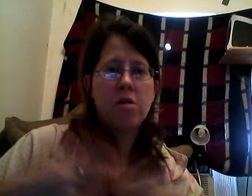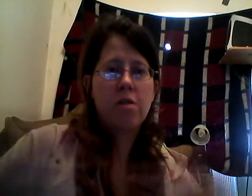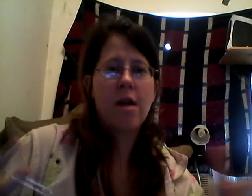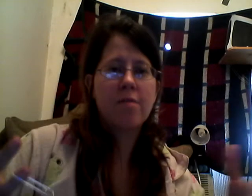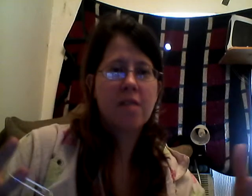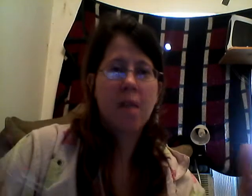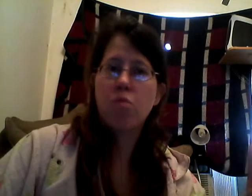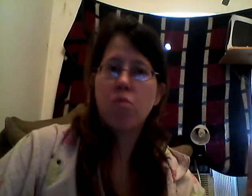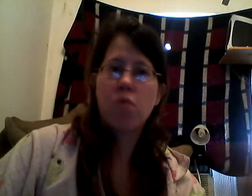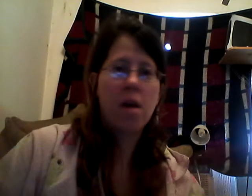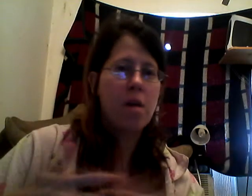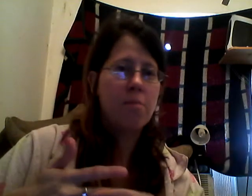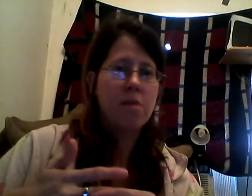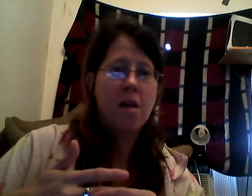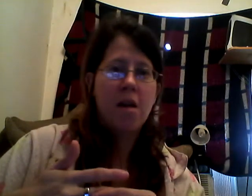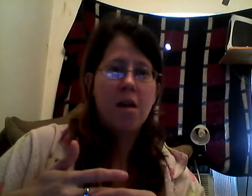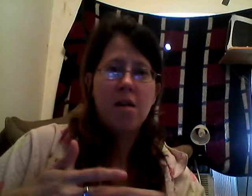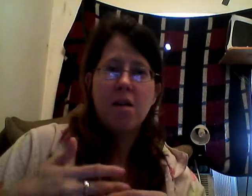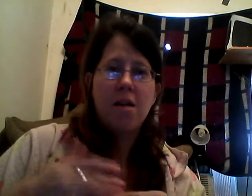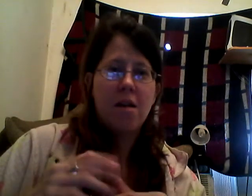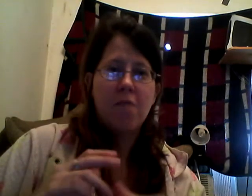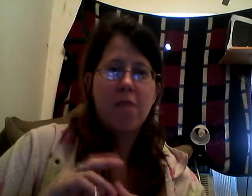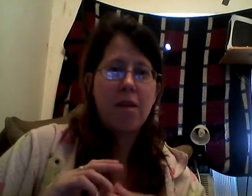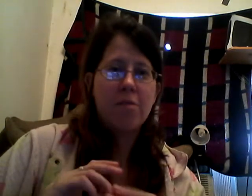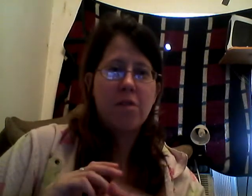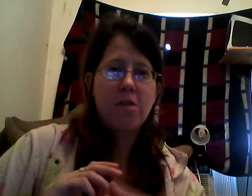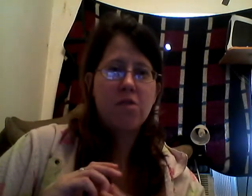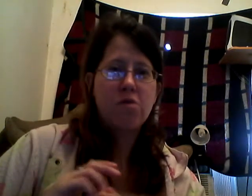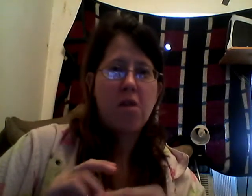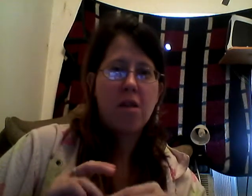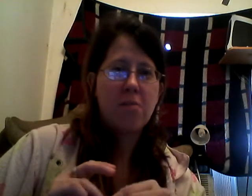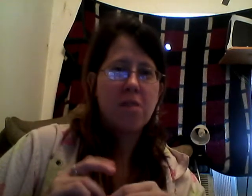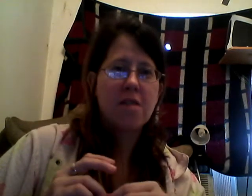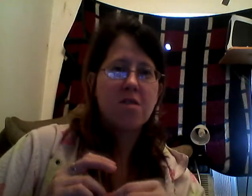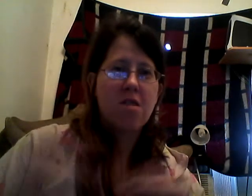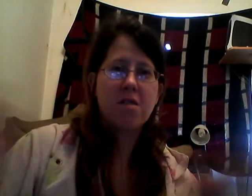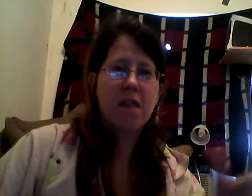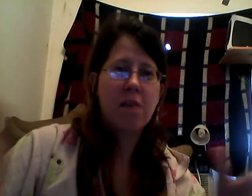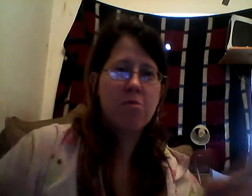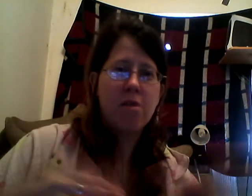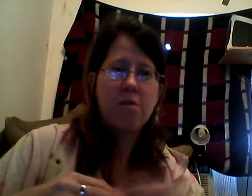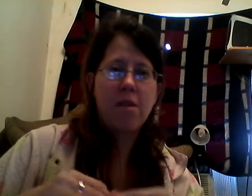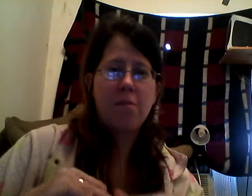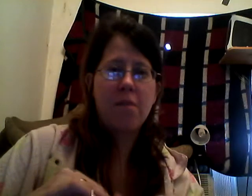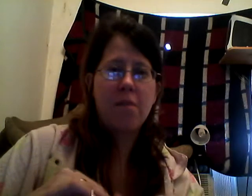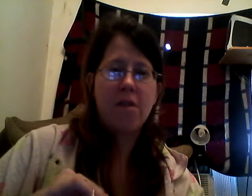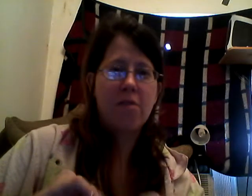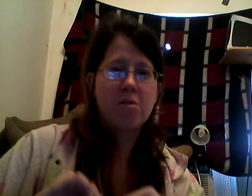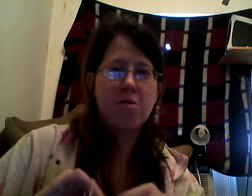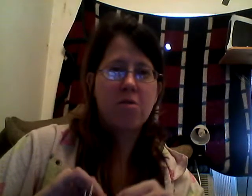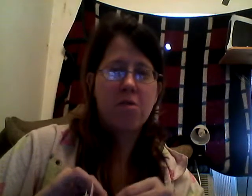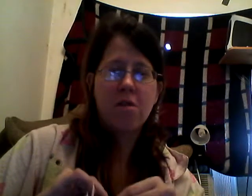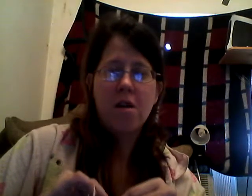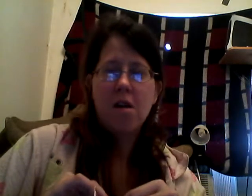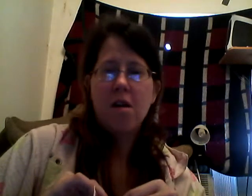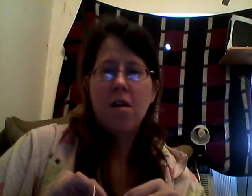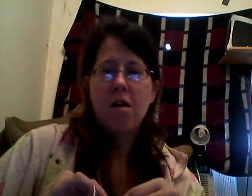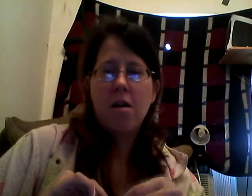giraffes, came right up, right up to the truck, because they saw us, and came running right up there, and it was so cool. Um,